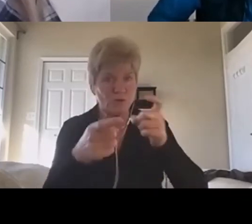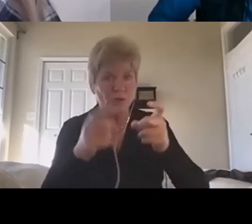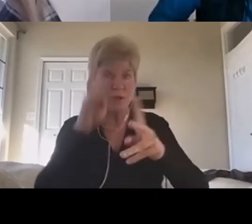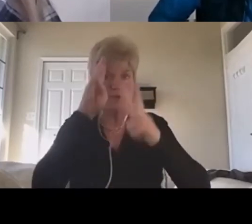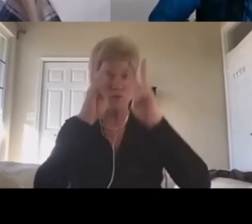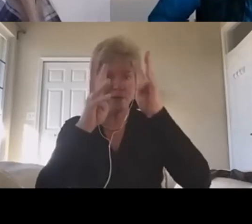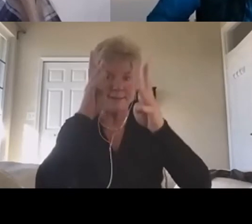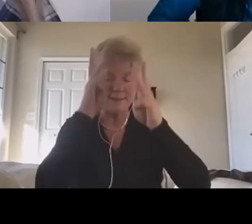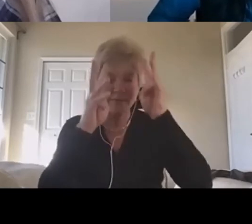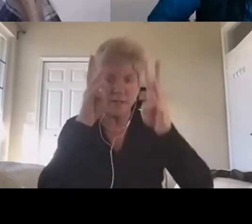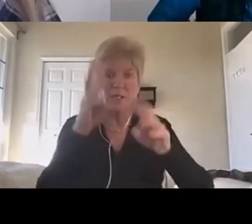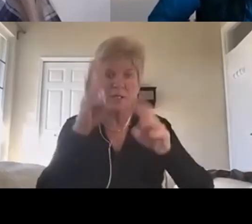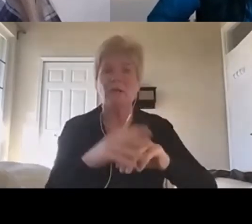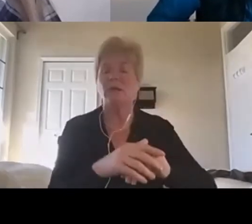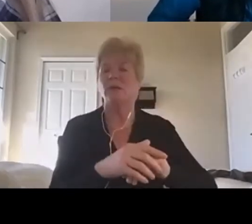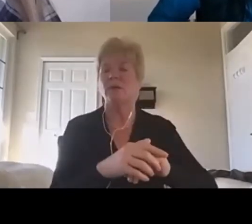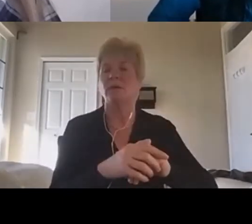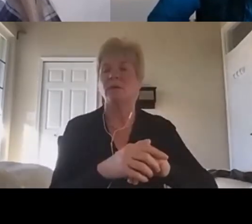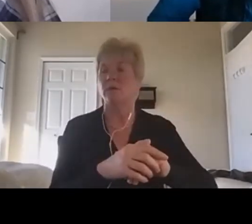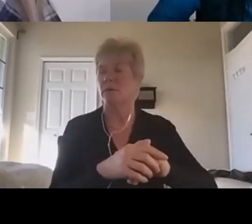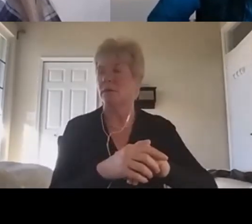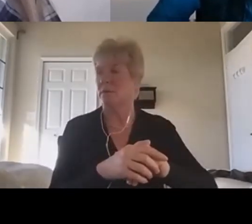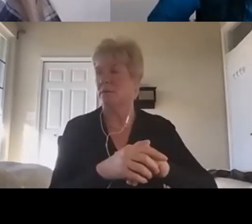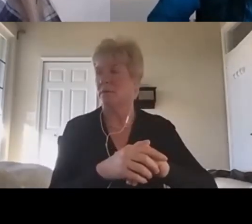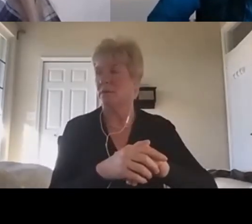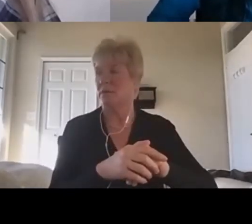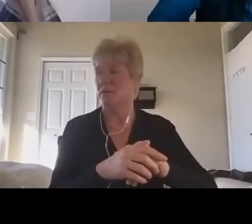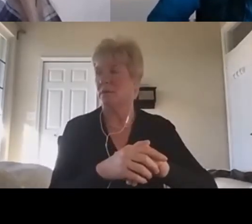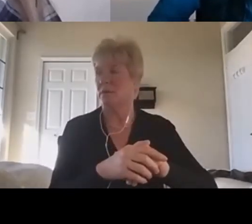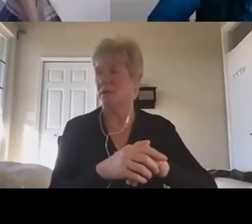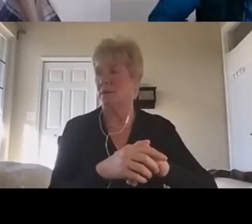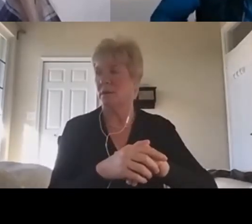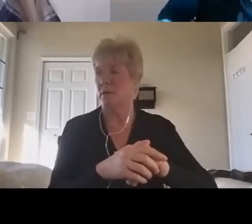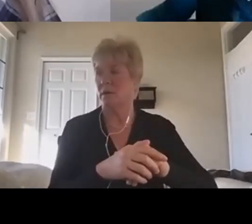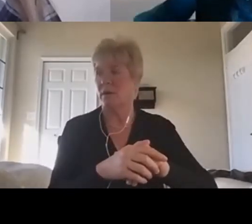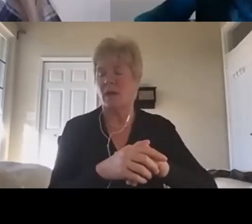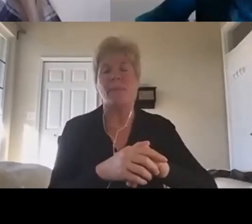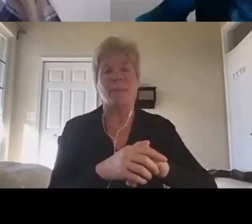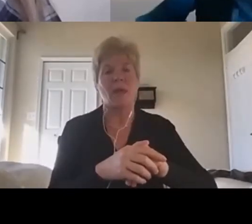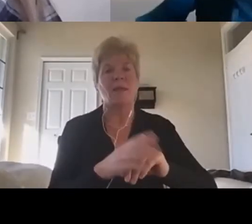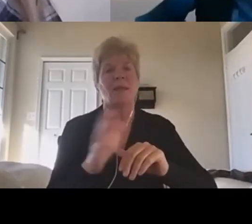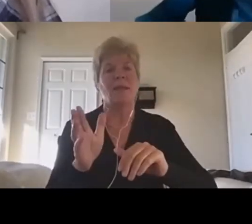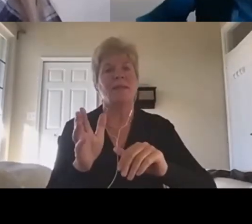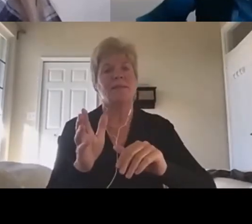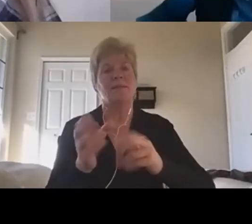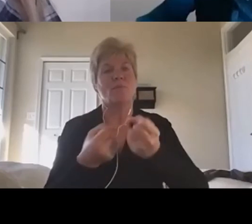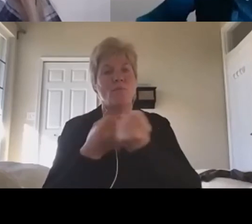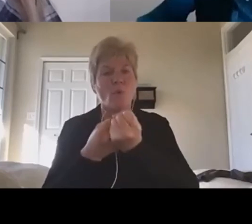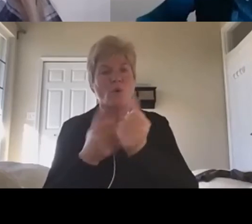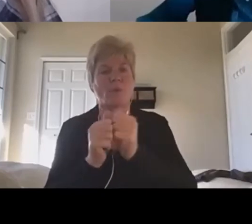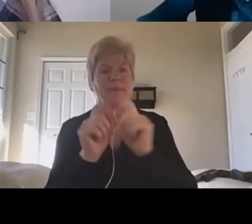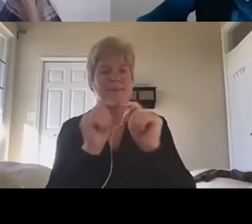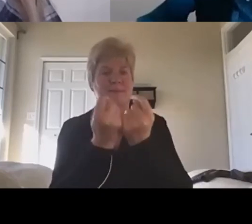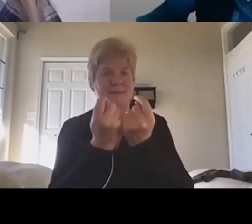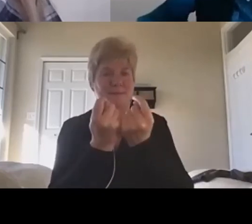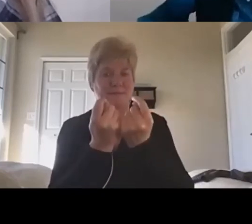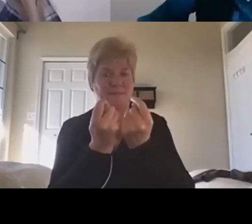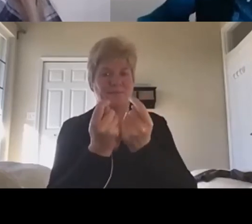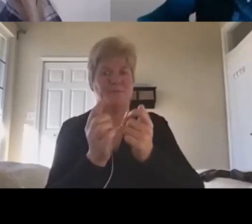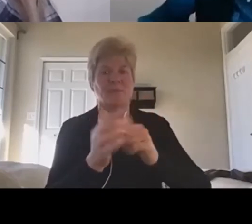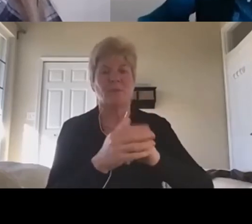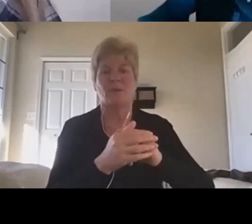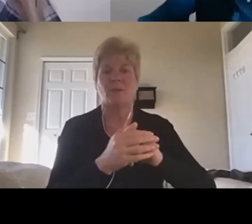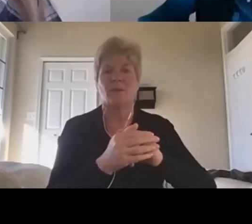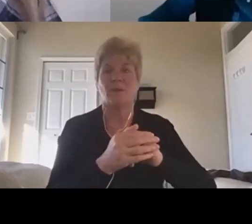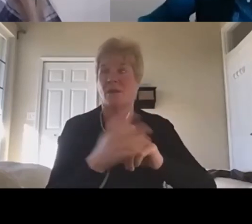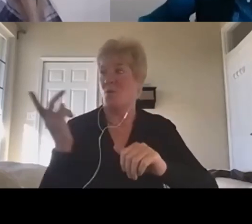um, collective output of a team. Um, and so how would one, you know, we would love to